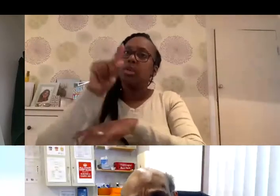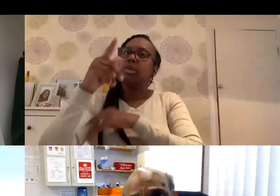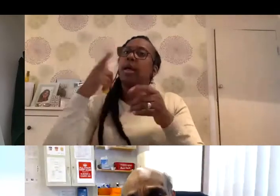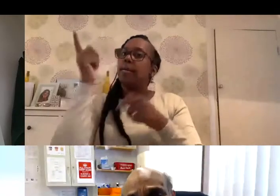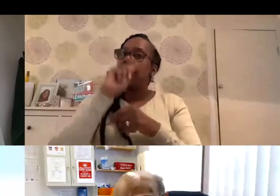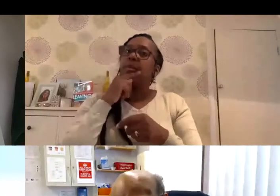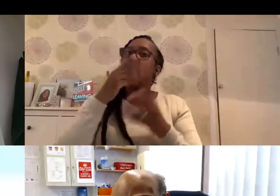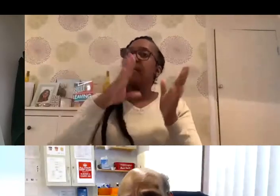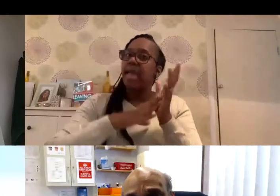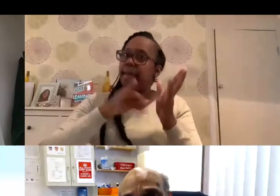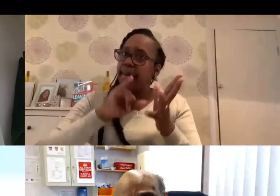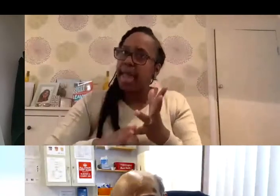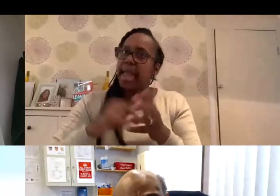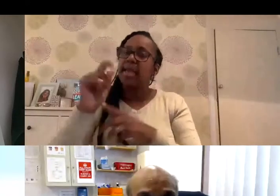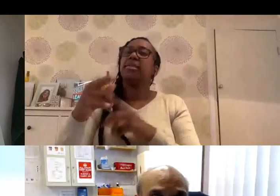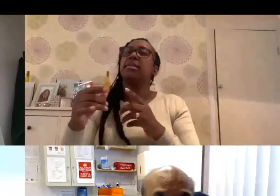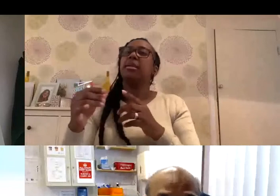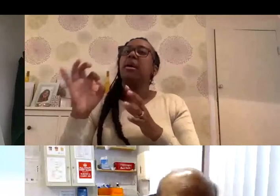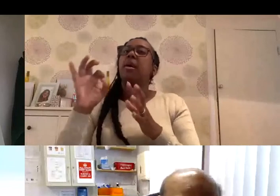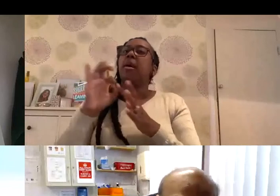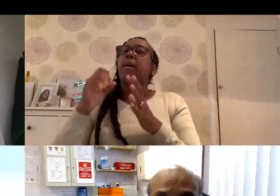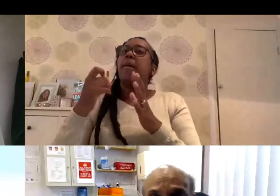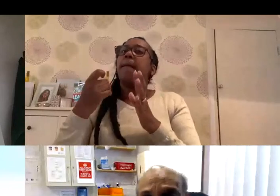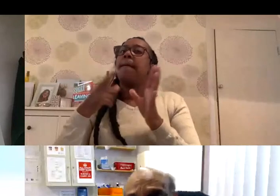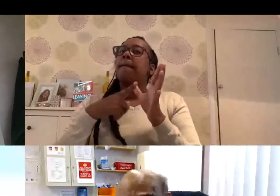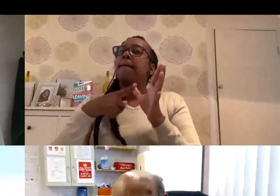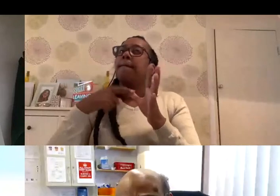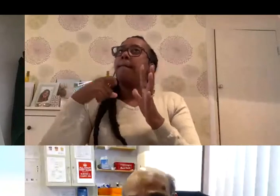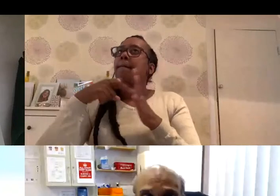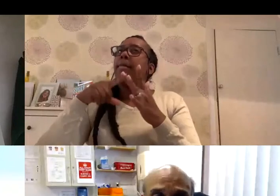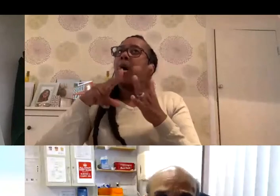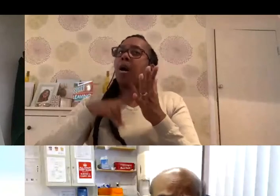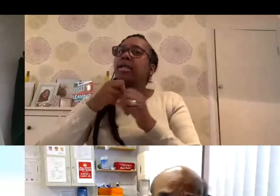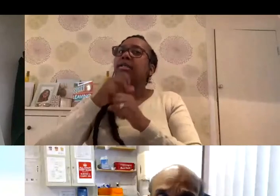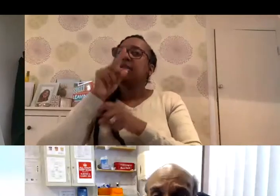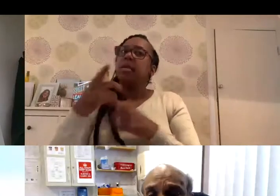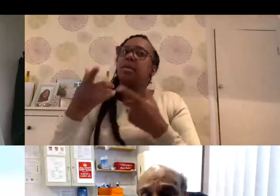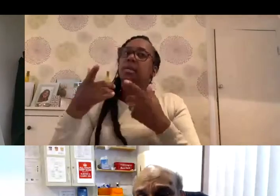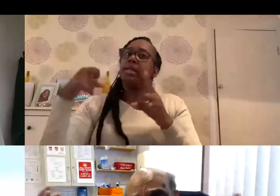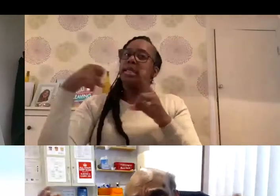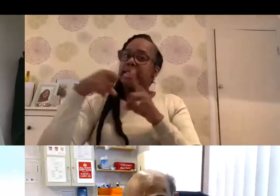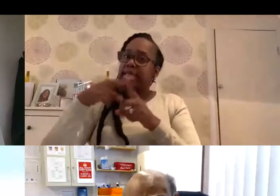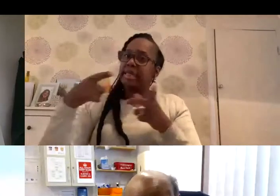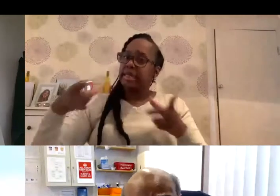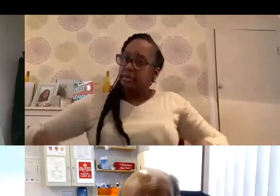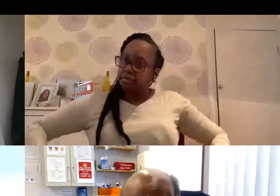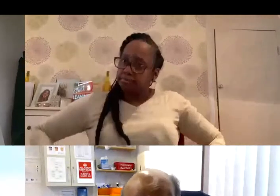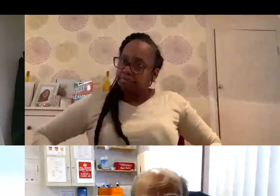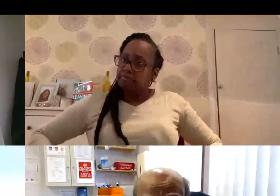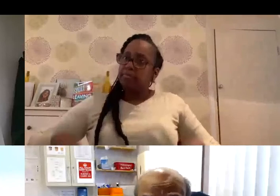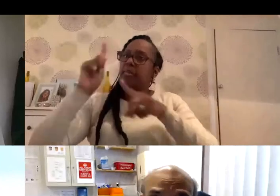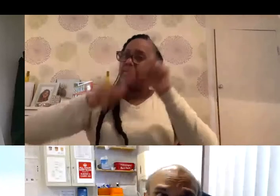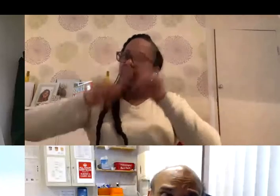motor neuron disease or Parkinson's or lupus or transplant patients or dialysis patients or heart failure patients or you name